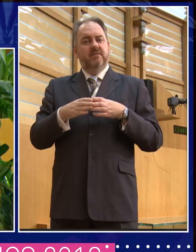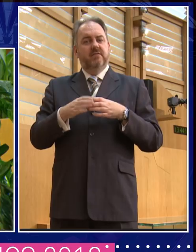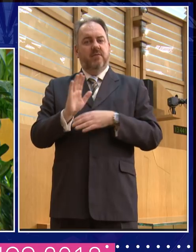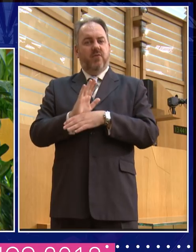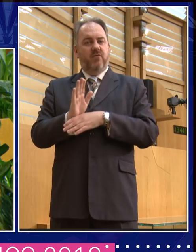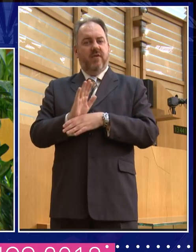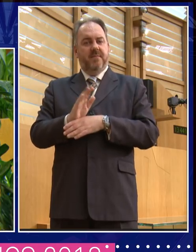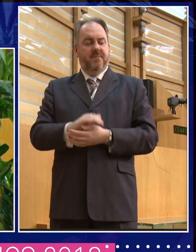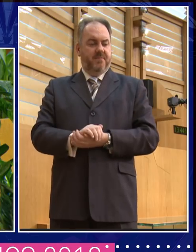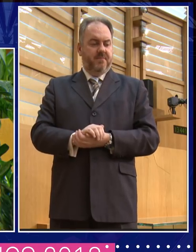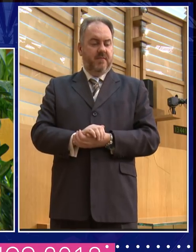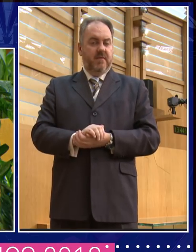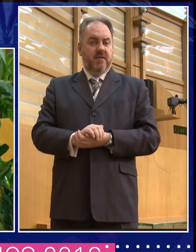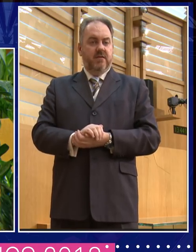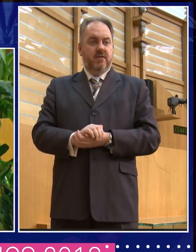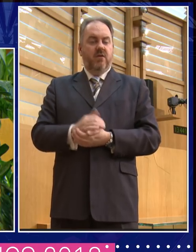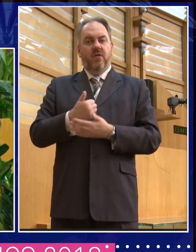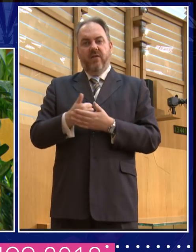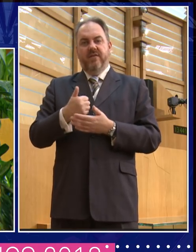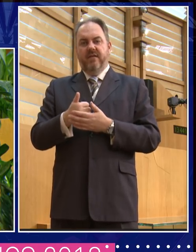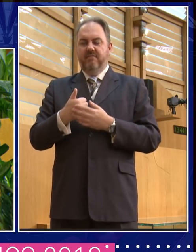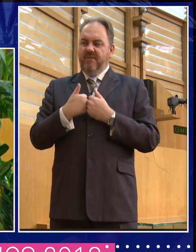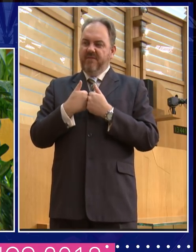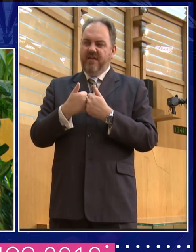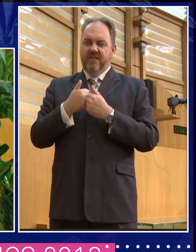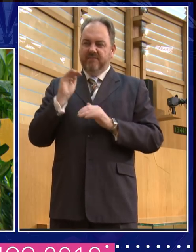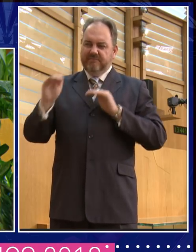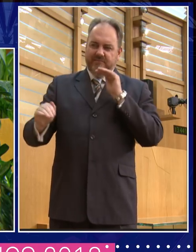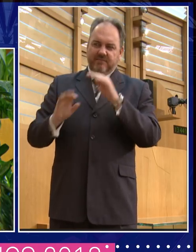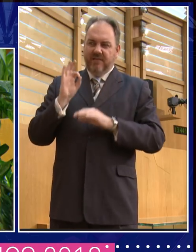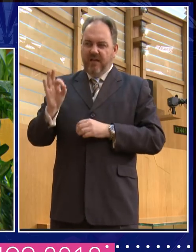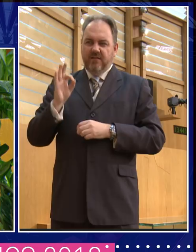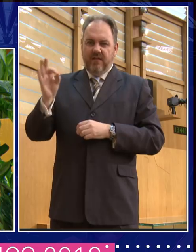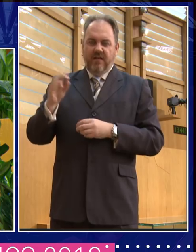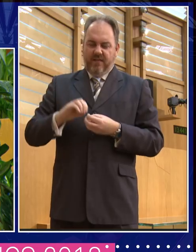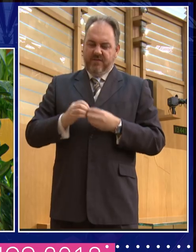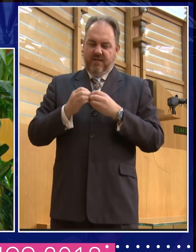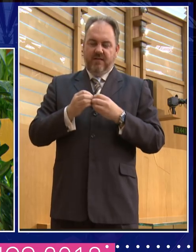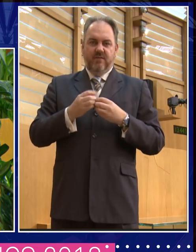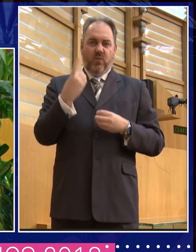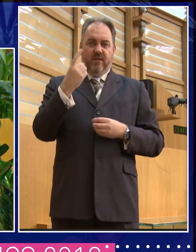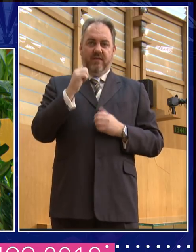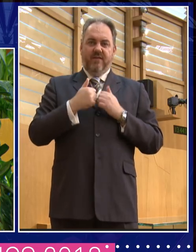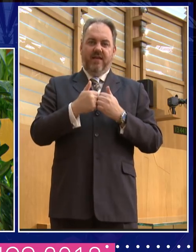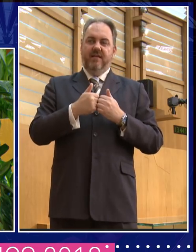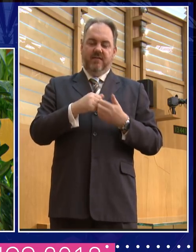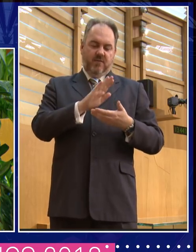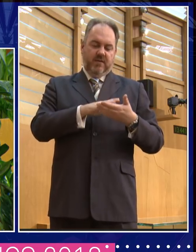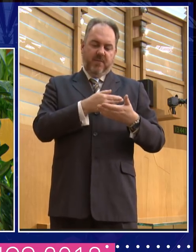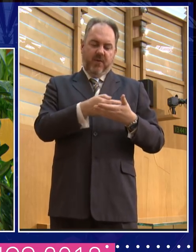She is regularly flagged down by fans and one admirer published a poem titled When I Grow Up I Want to Be Mary Beard,